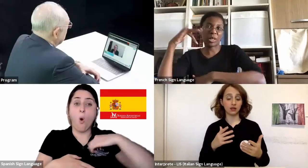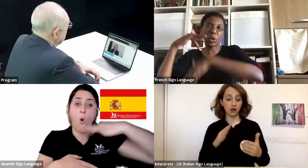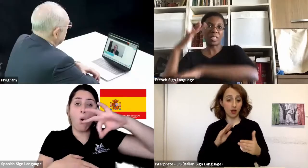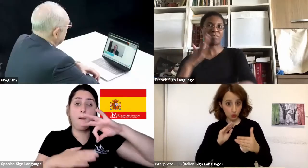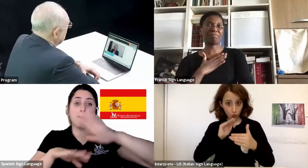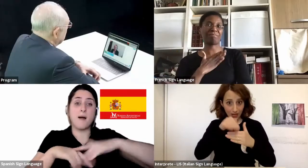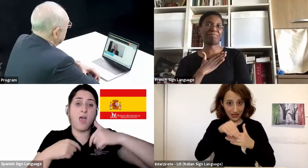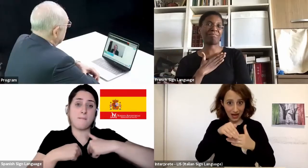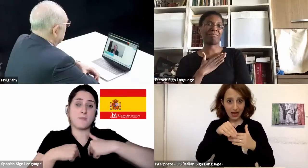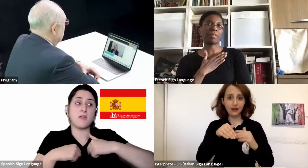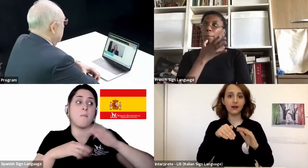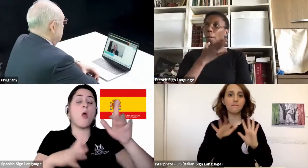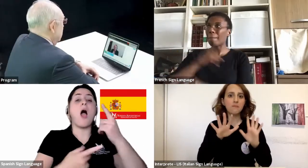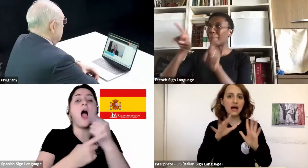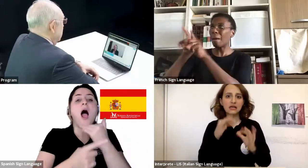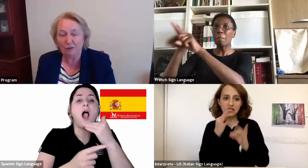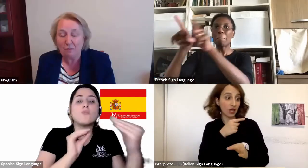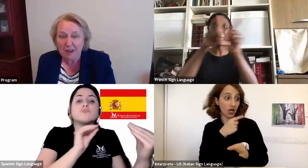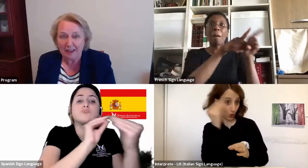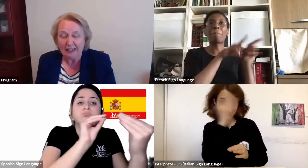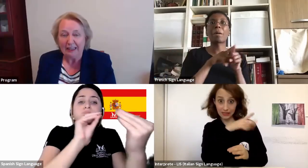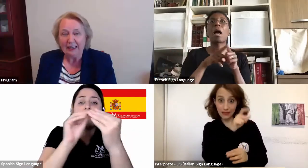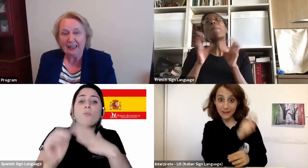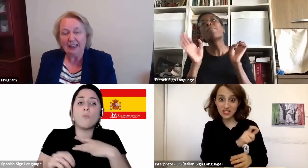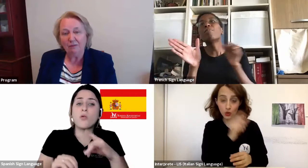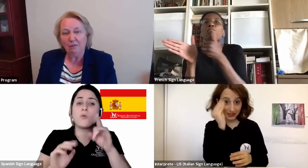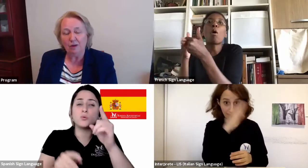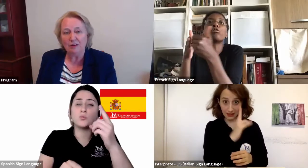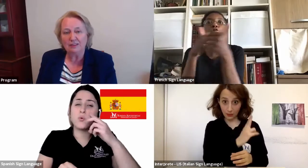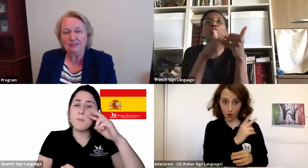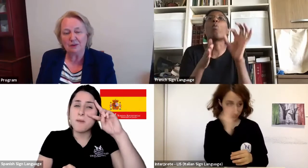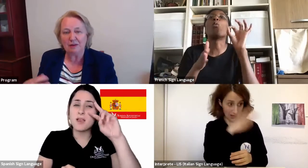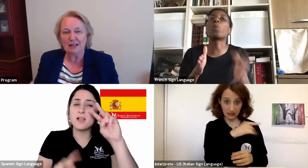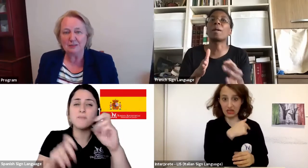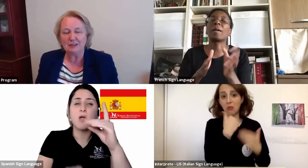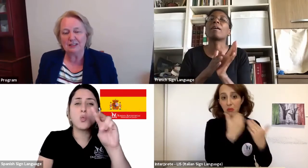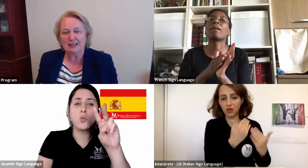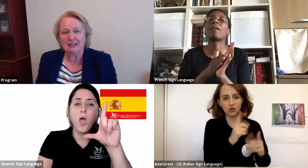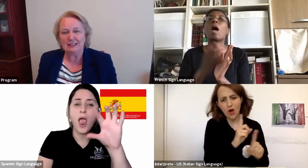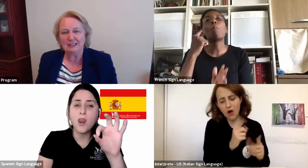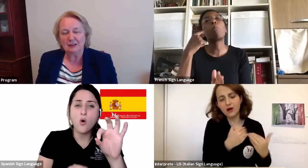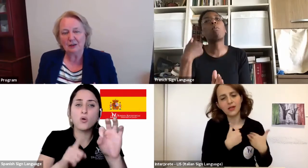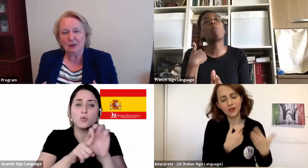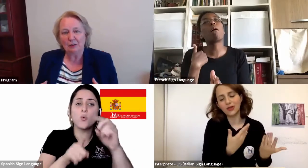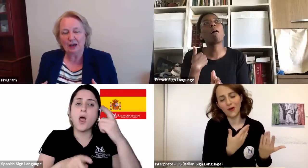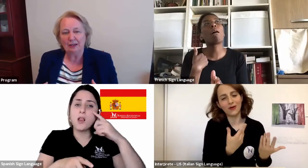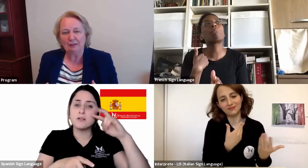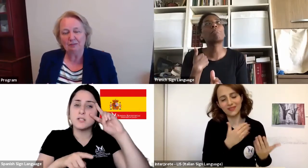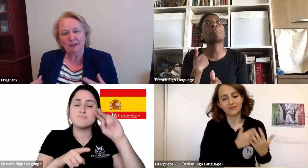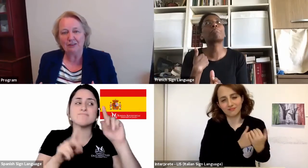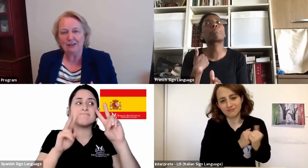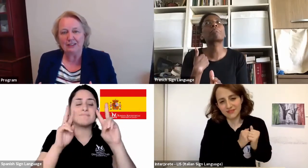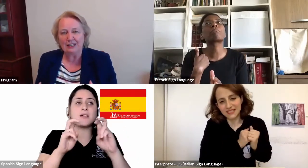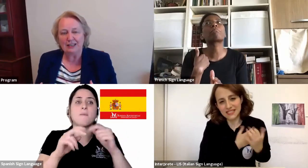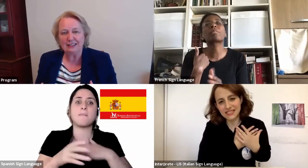And when you experience grief, or for me, it was when my husband died, when